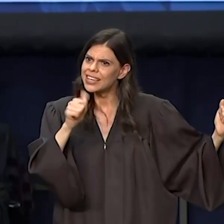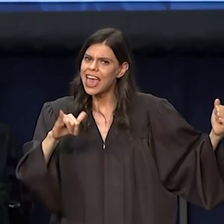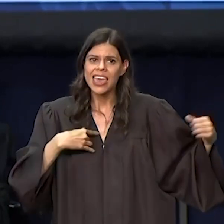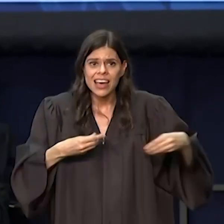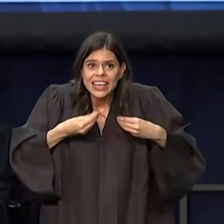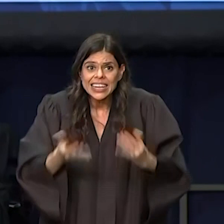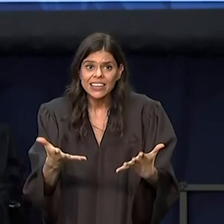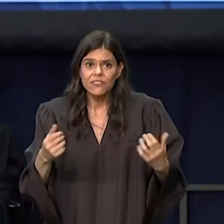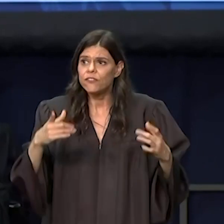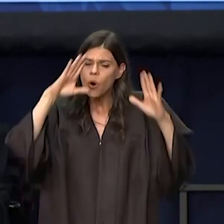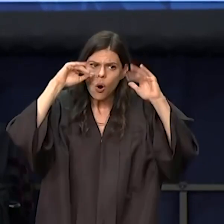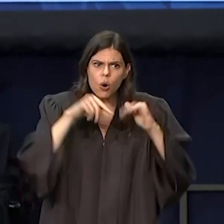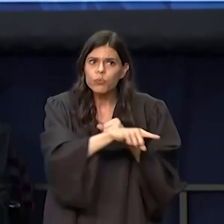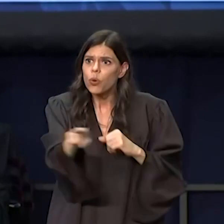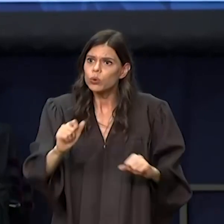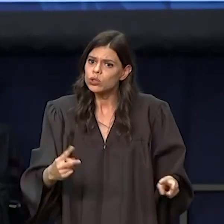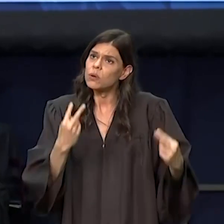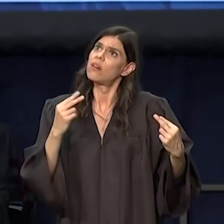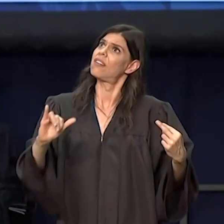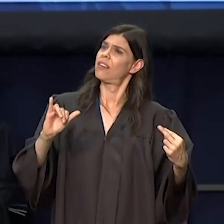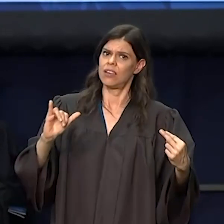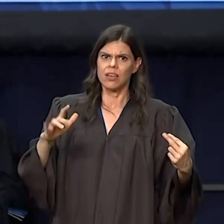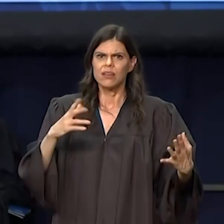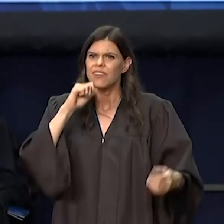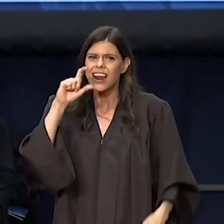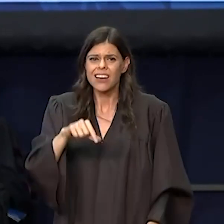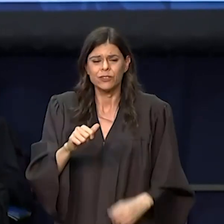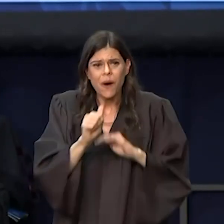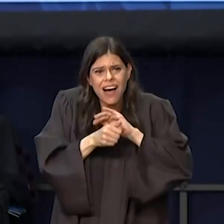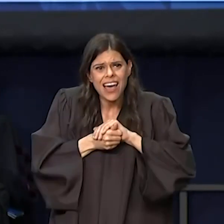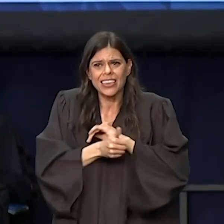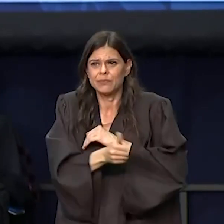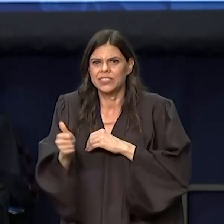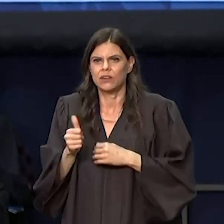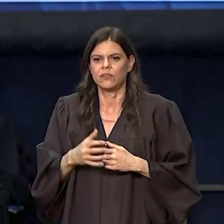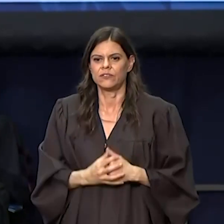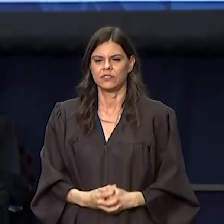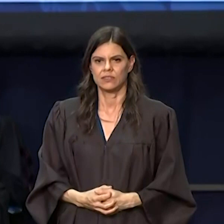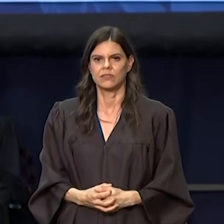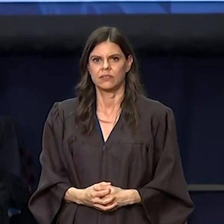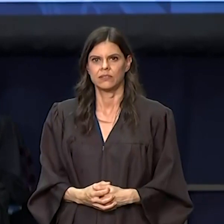so that I might bring a measure of hope to people still hiding who they are from the world.